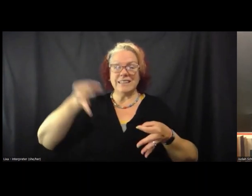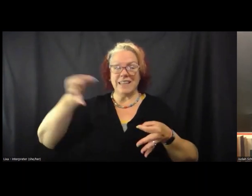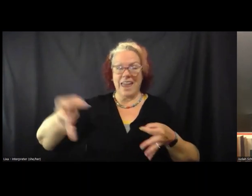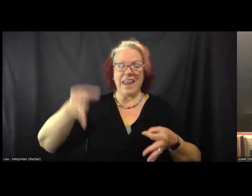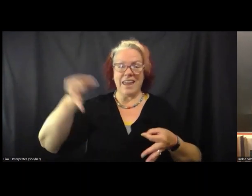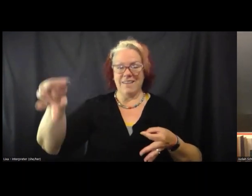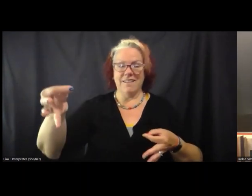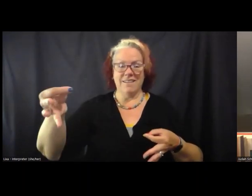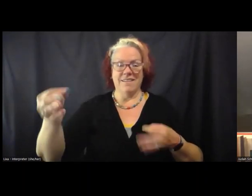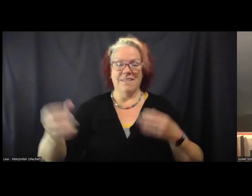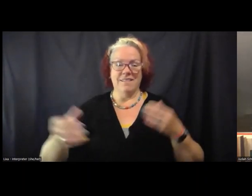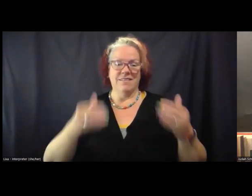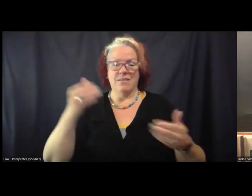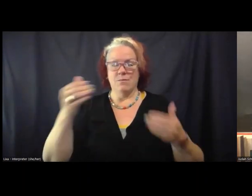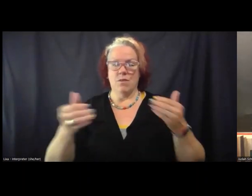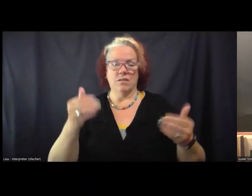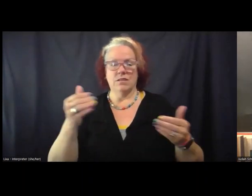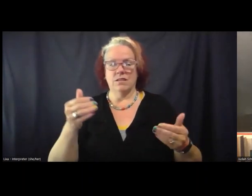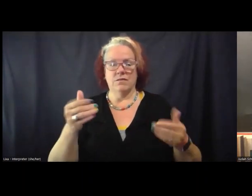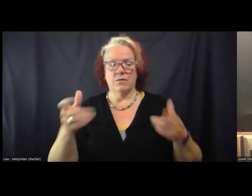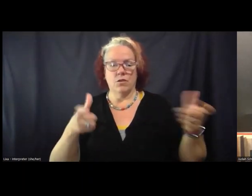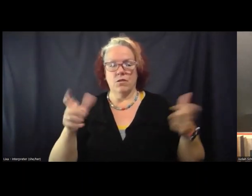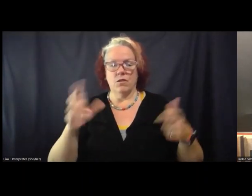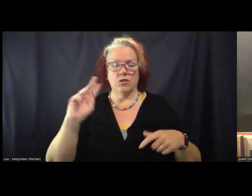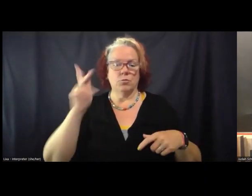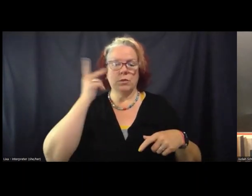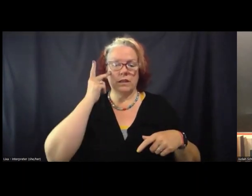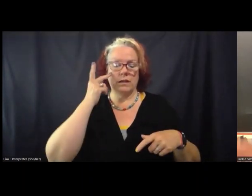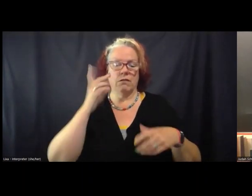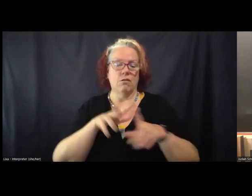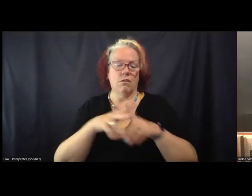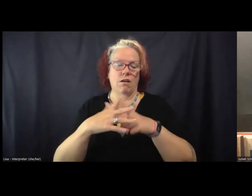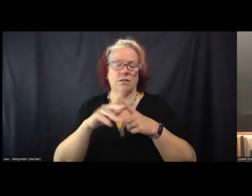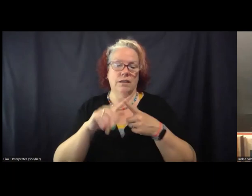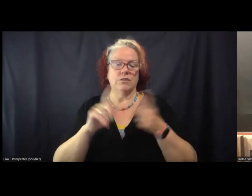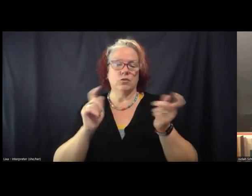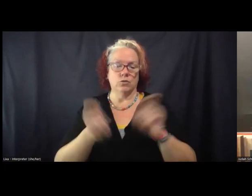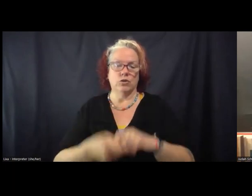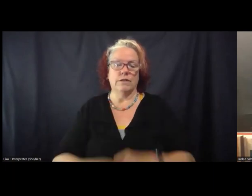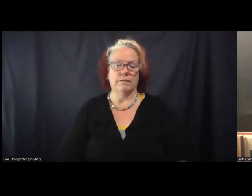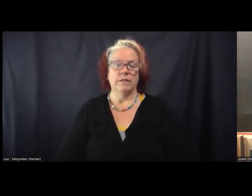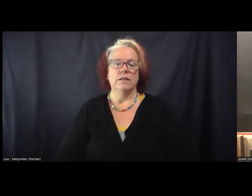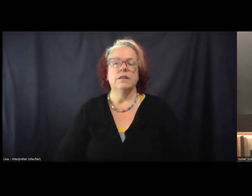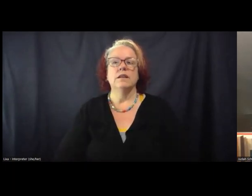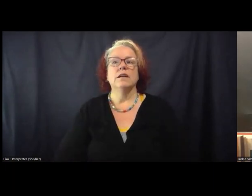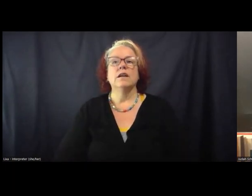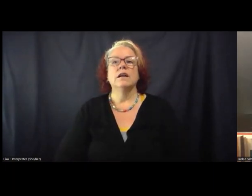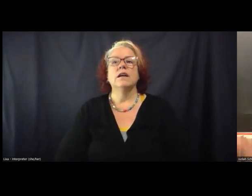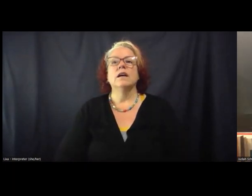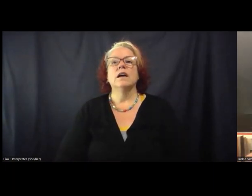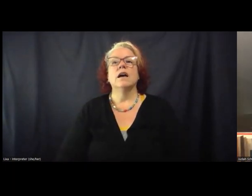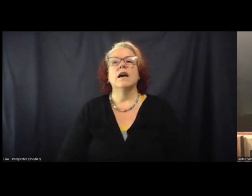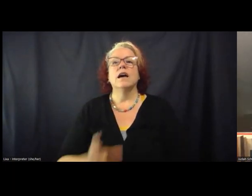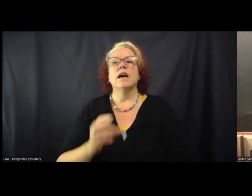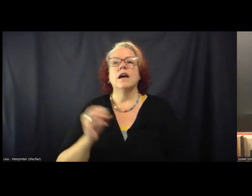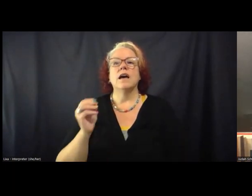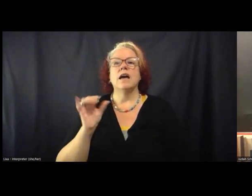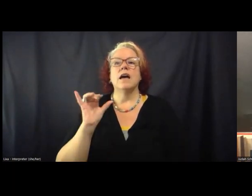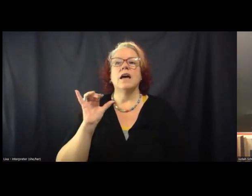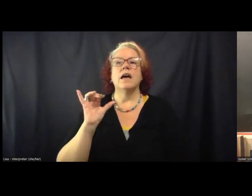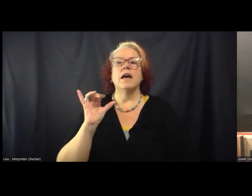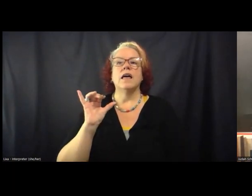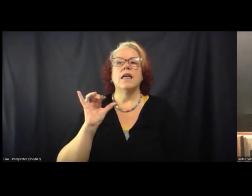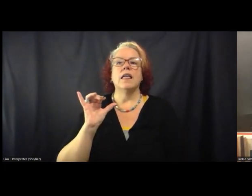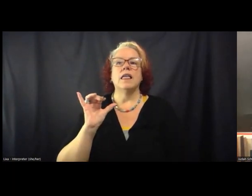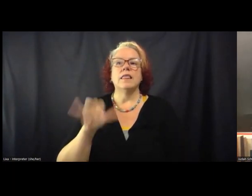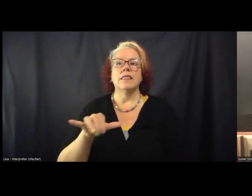for the larger political context to shift, which ultimately it did, and which ultimately wound up destabilizing the